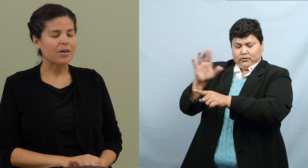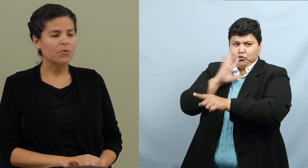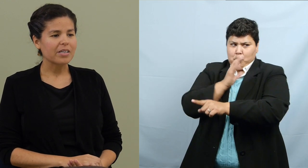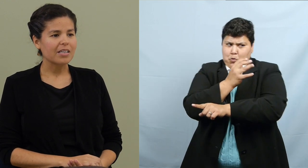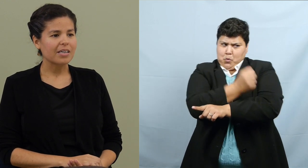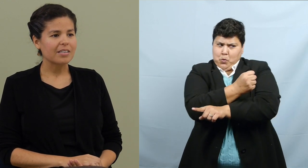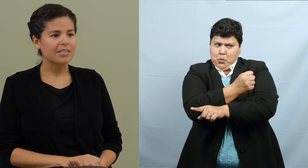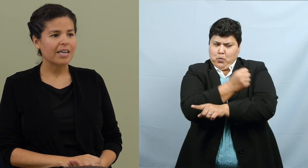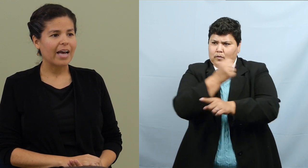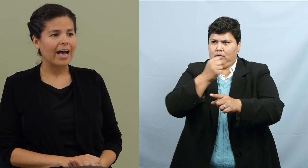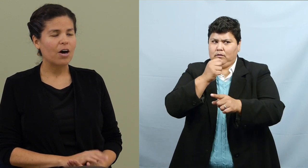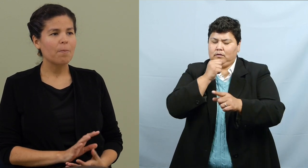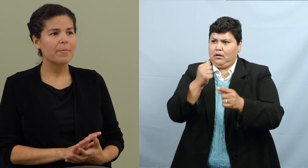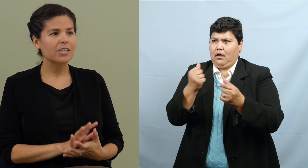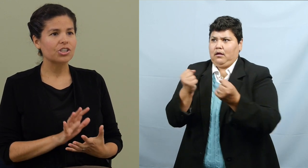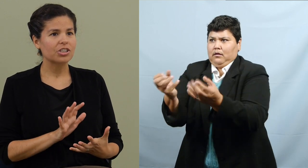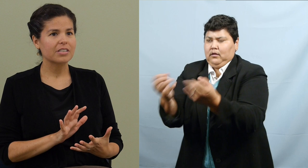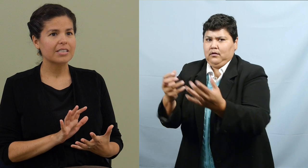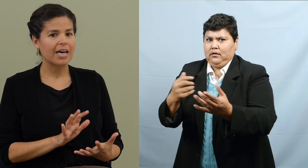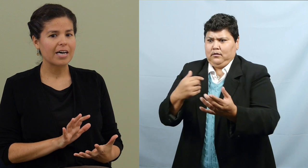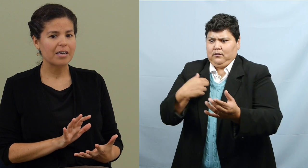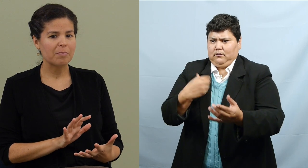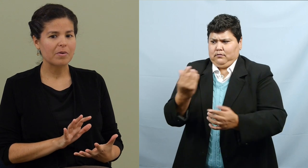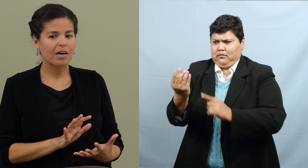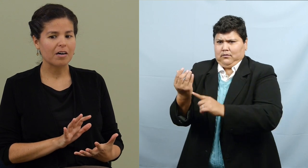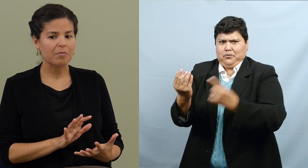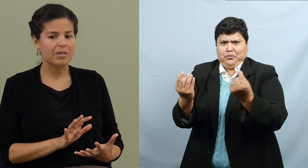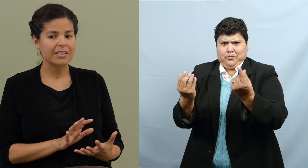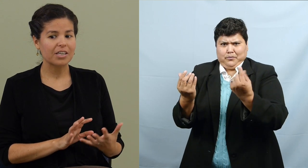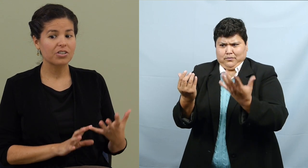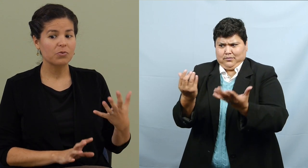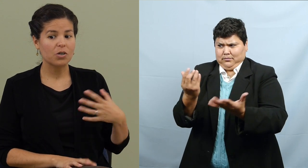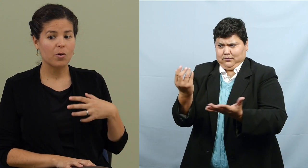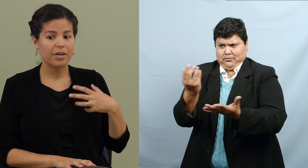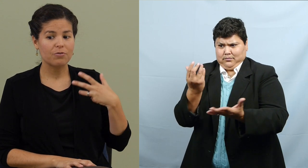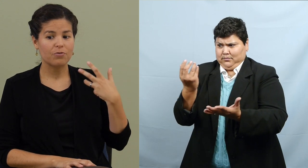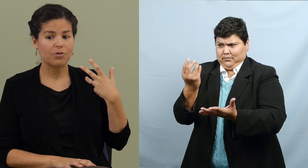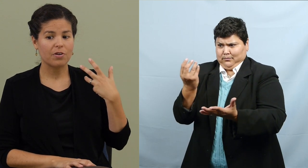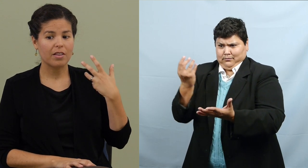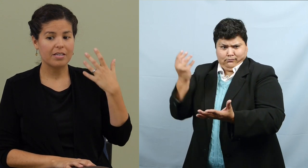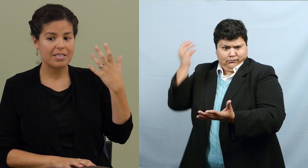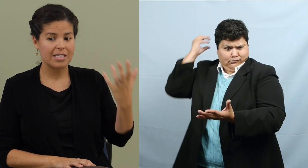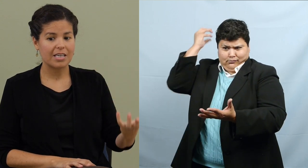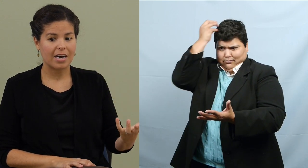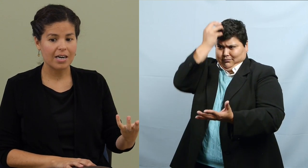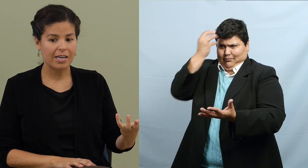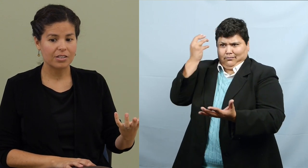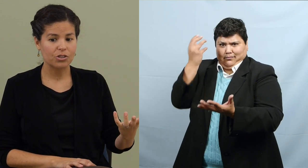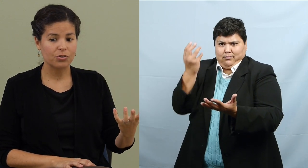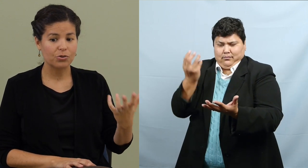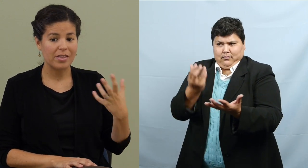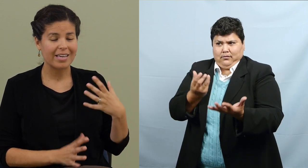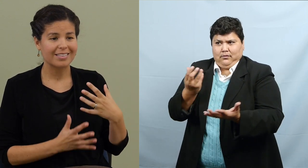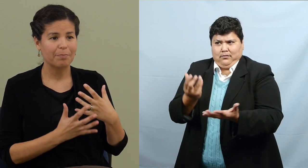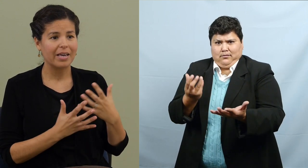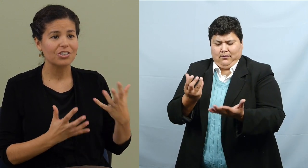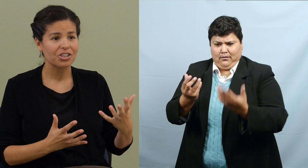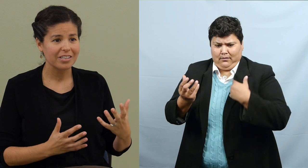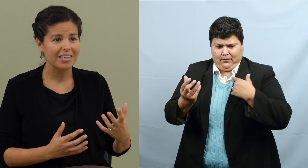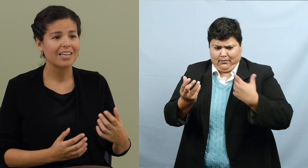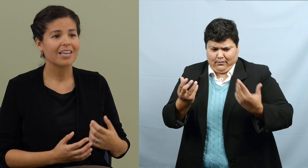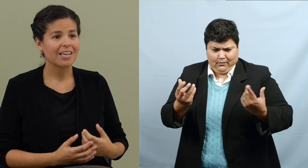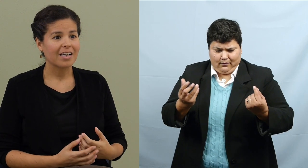But when I realized how much time is actually required for the CDI to do the